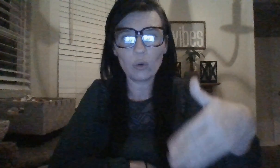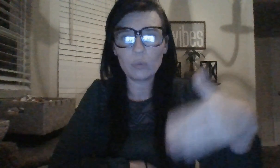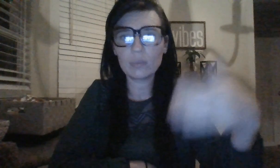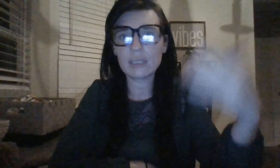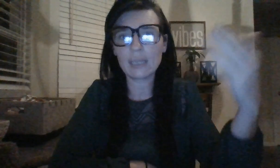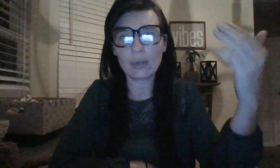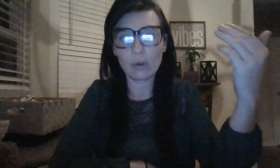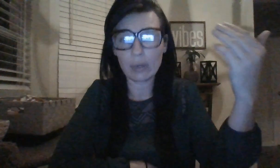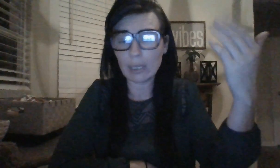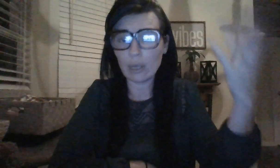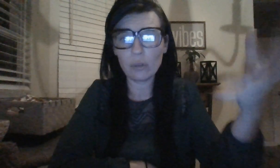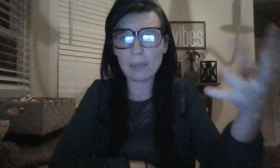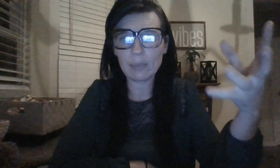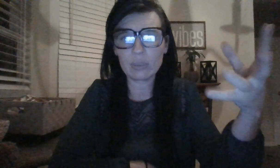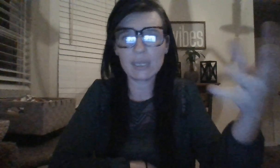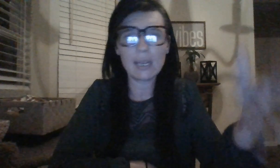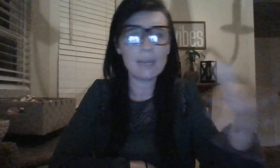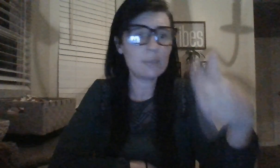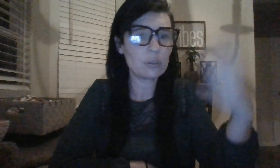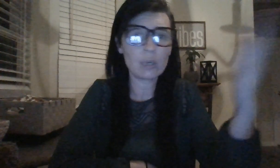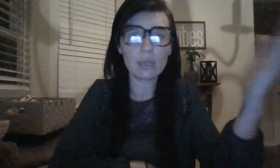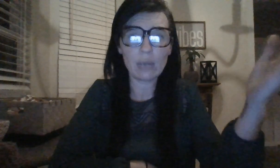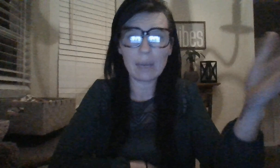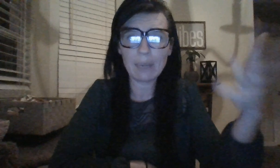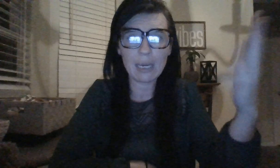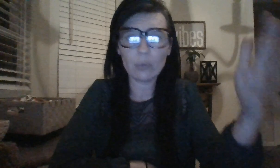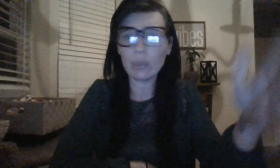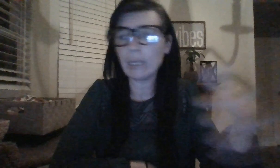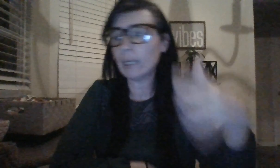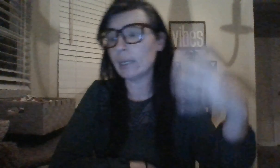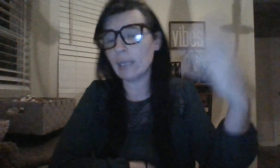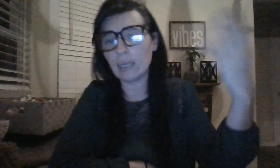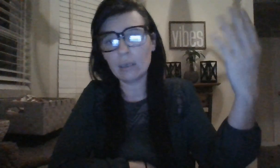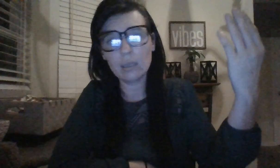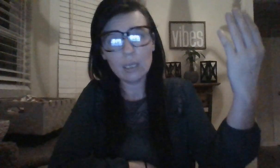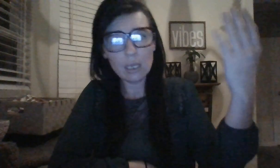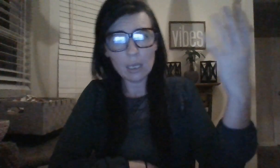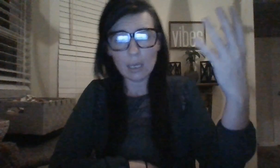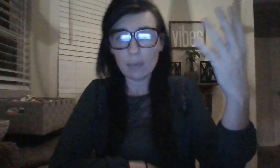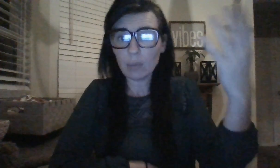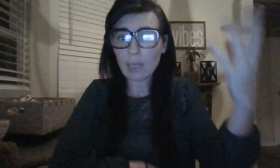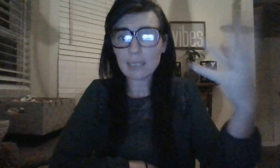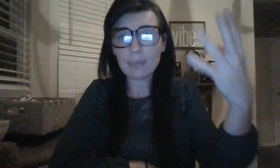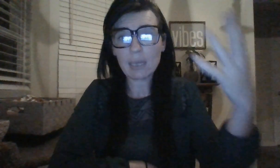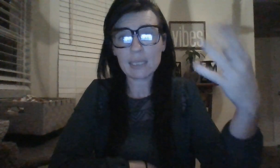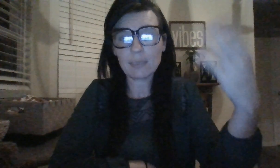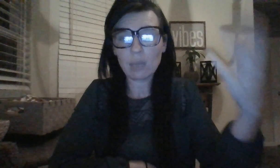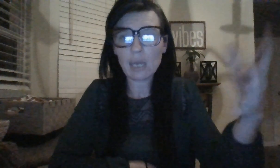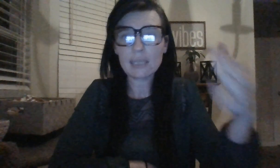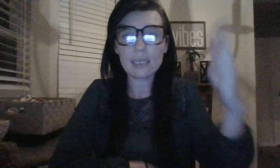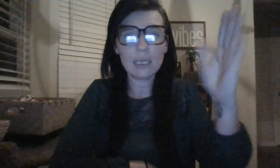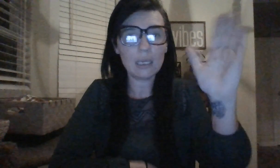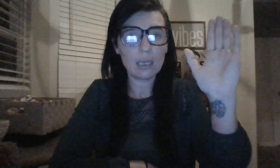homes that are in other people's names. They're not paying rent and blasey, blasey, blasey.